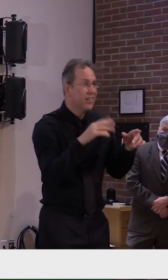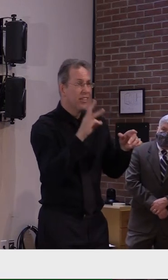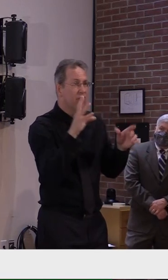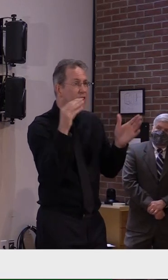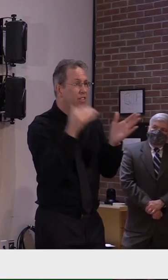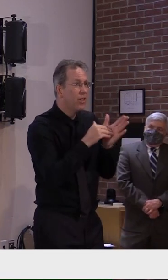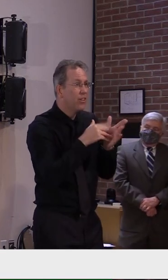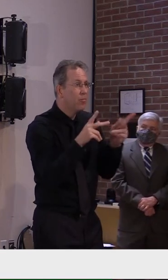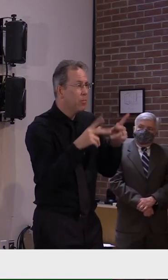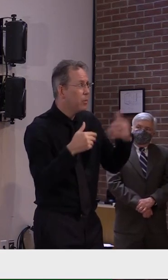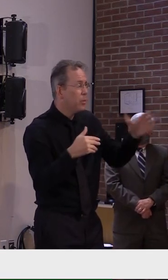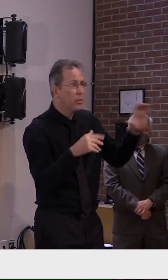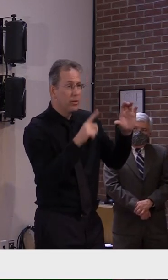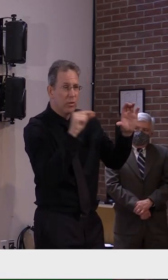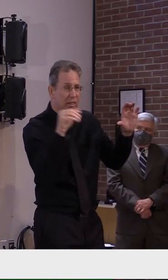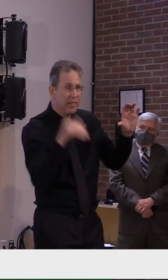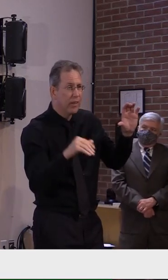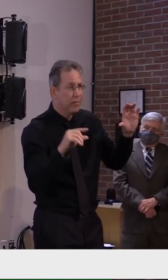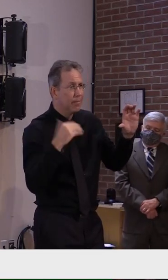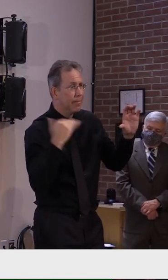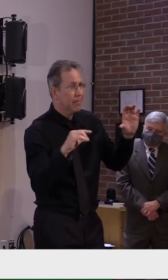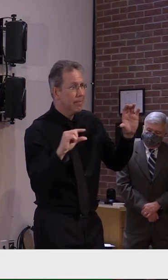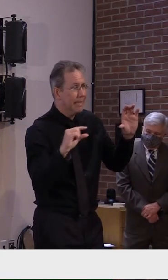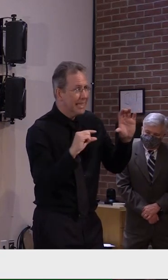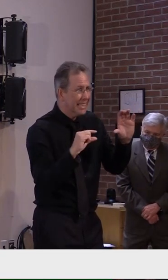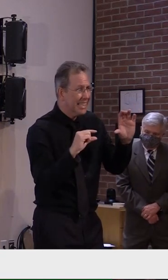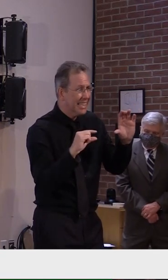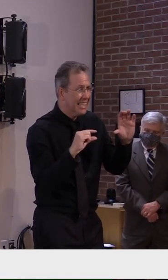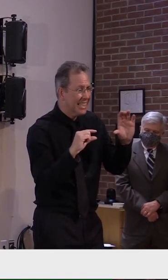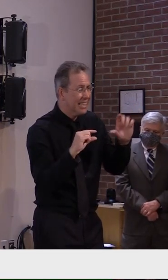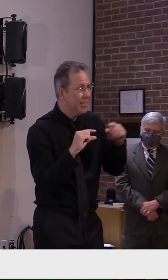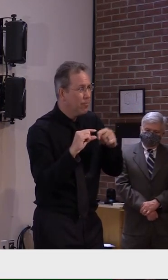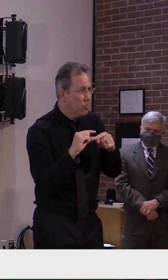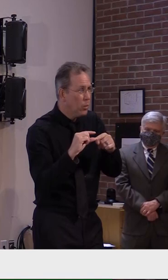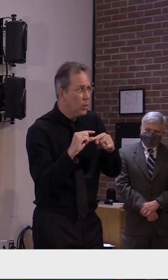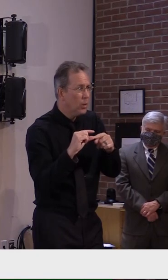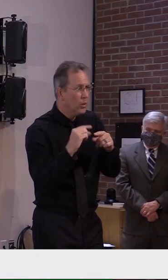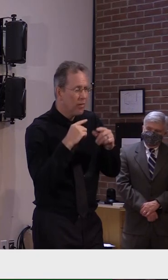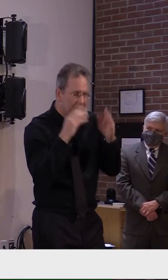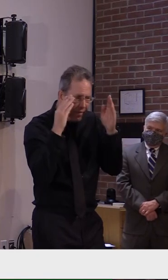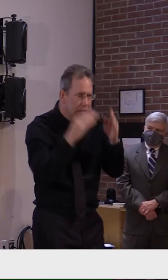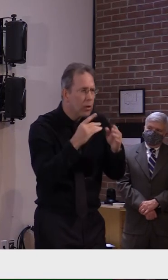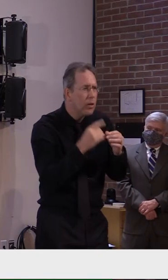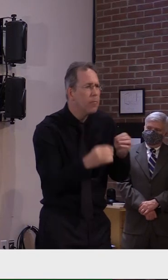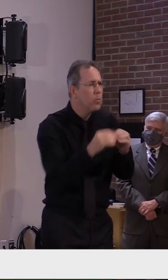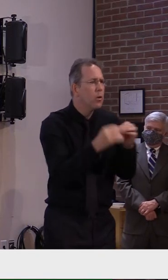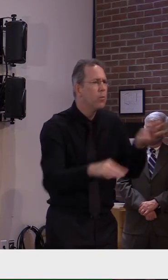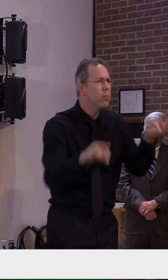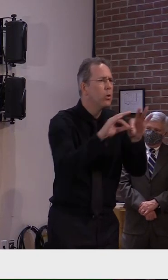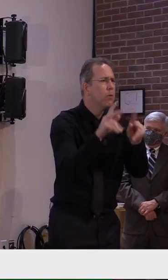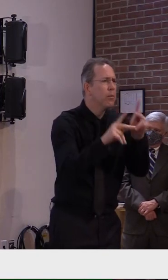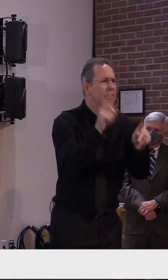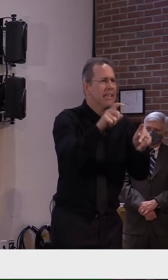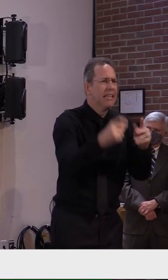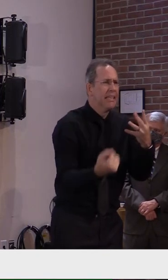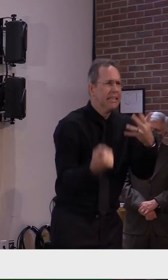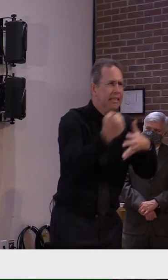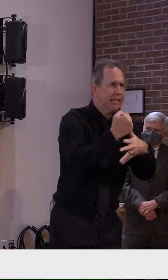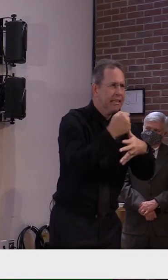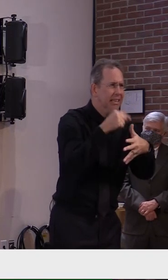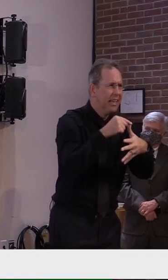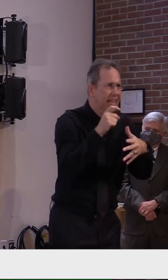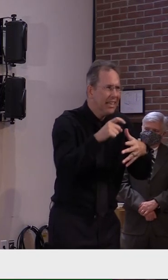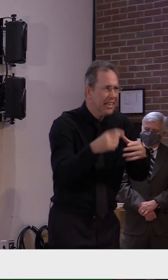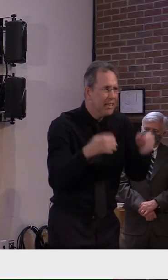of getting our highest priority groups, that would be, uh, phenomenal, if you will. Uh, so I just